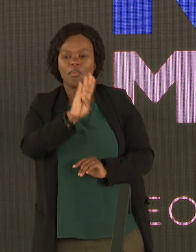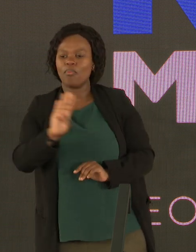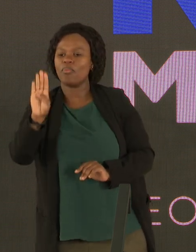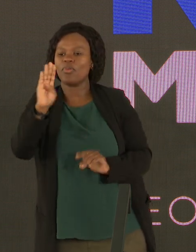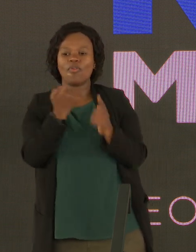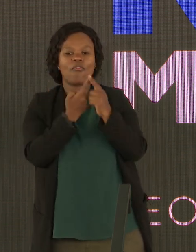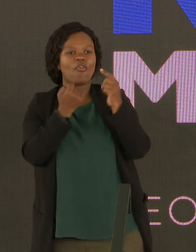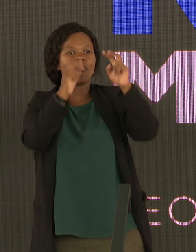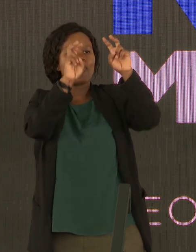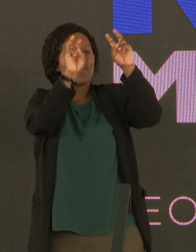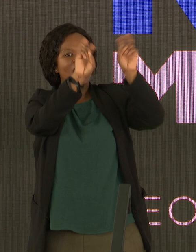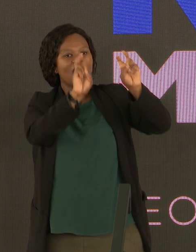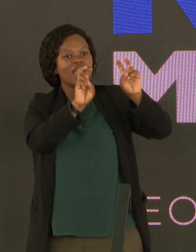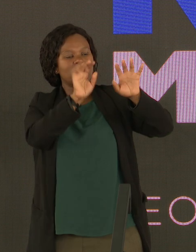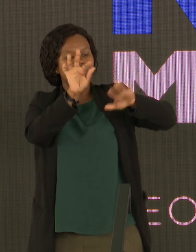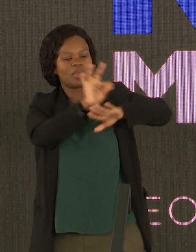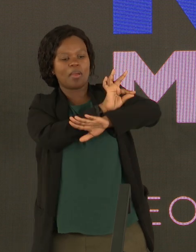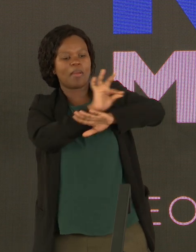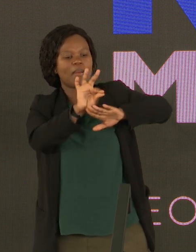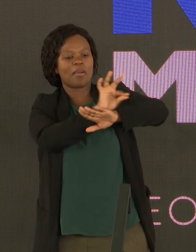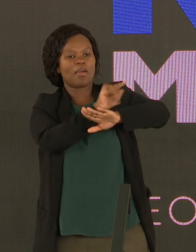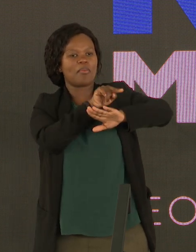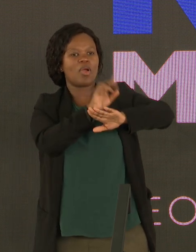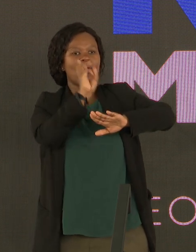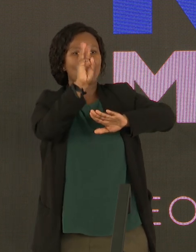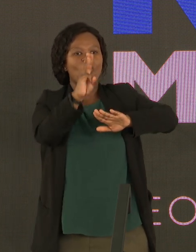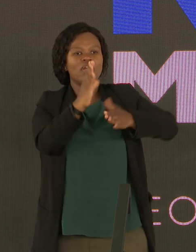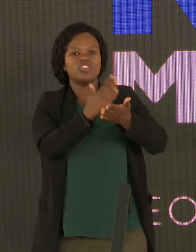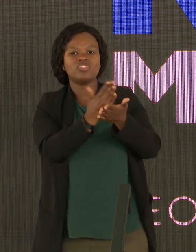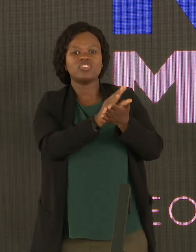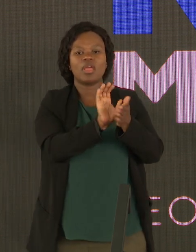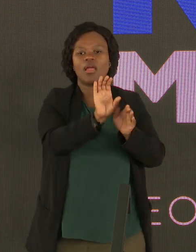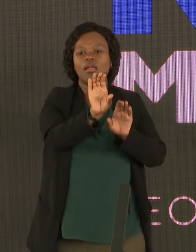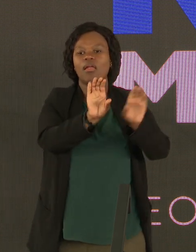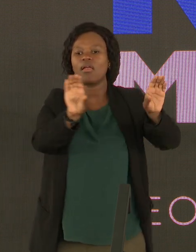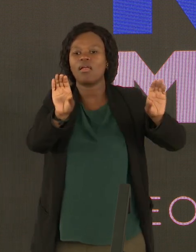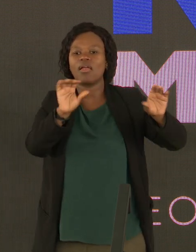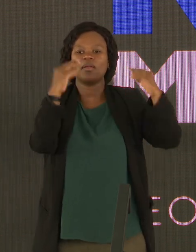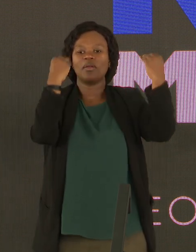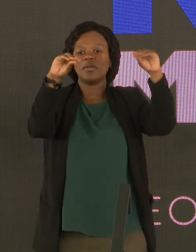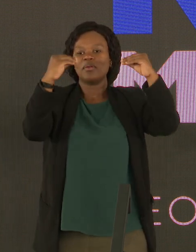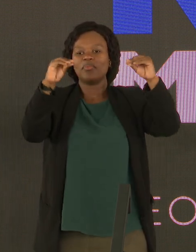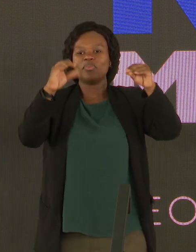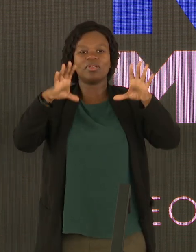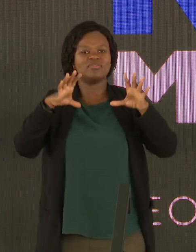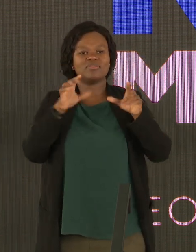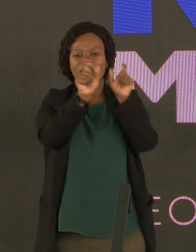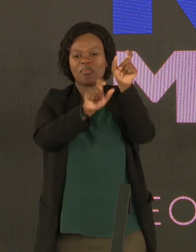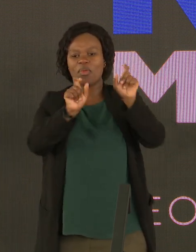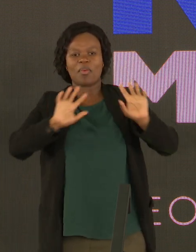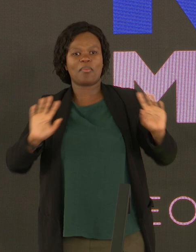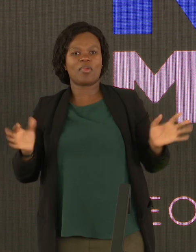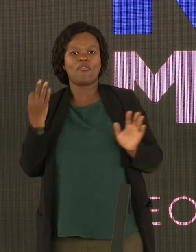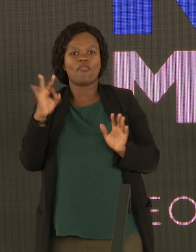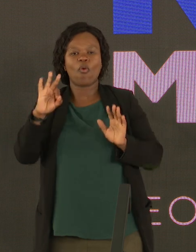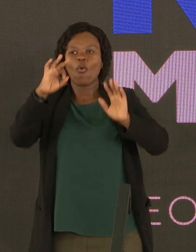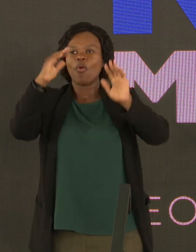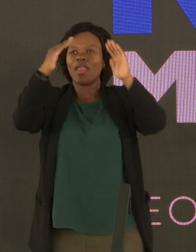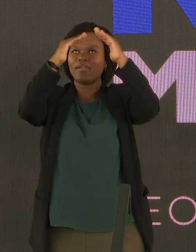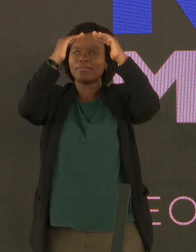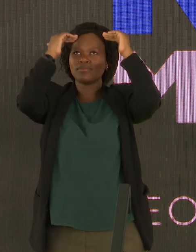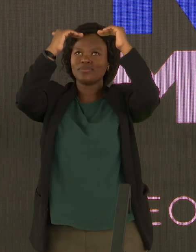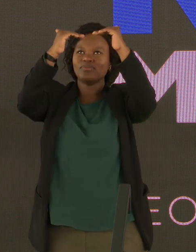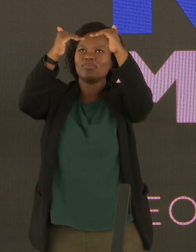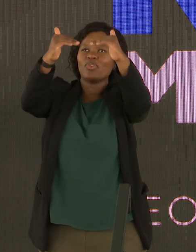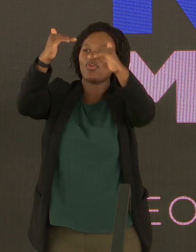that is just going to go to a few business people here and there who are going to supply us with solar panels and all these other things. Whereas an IDC